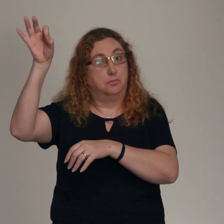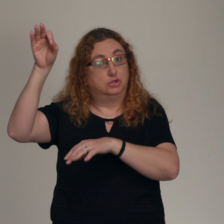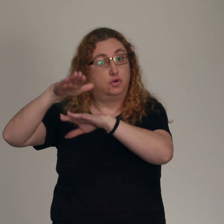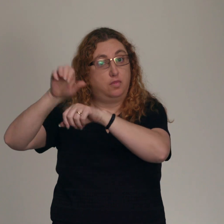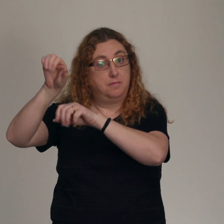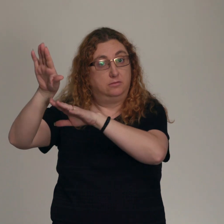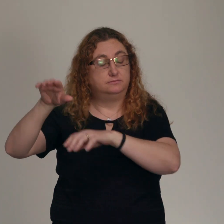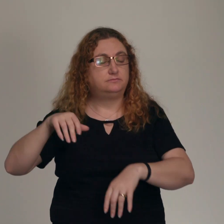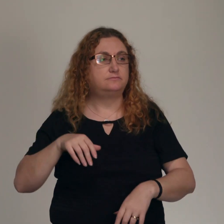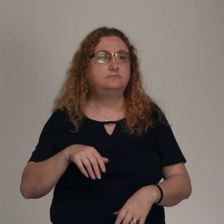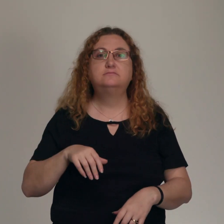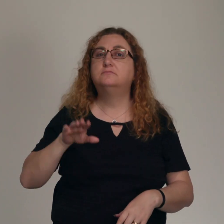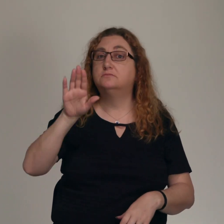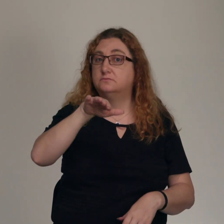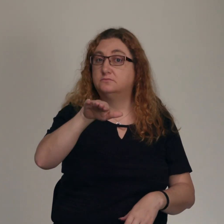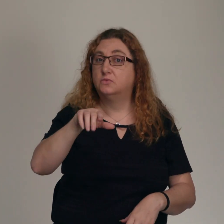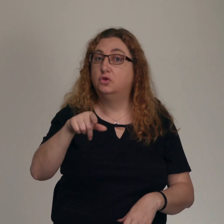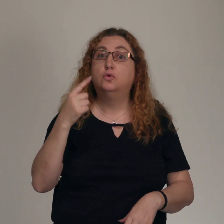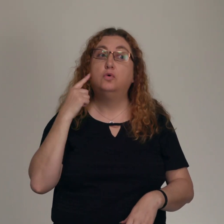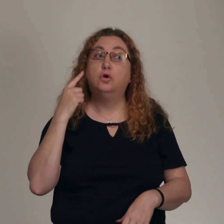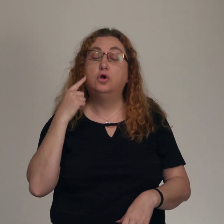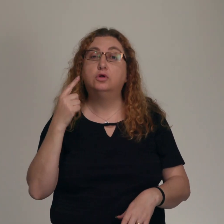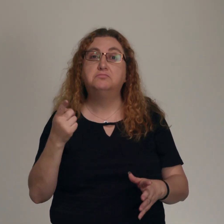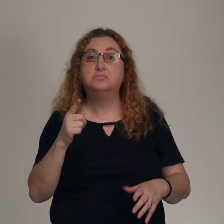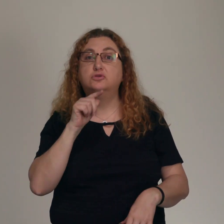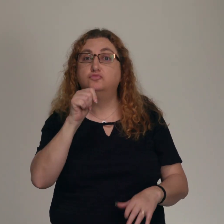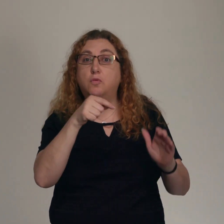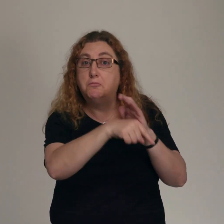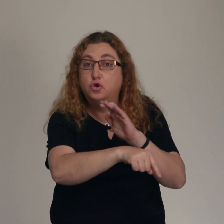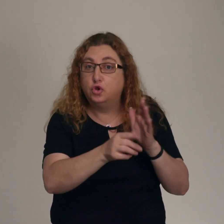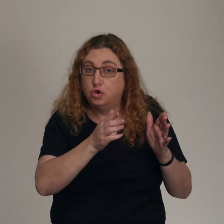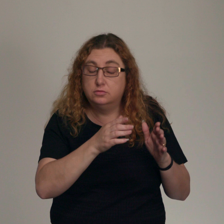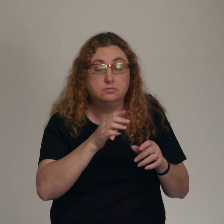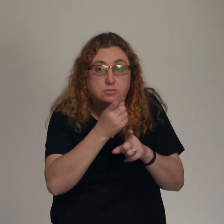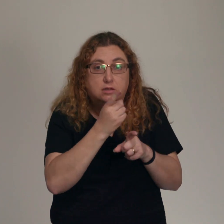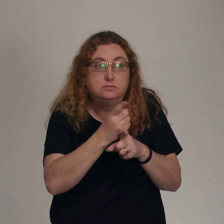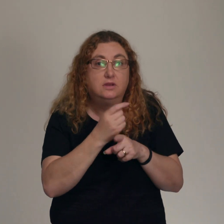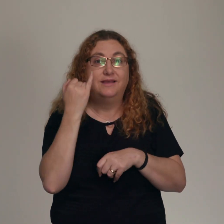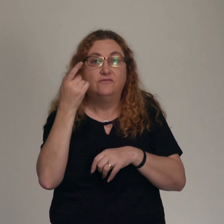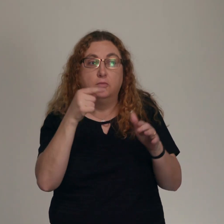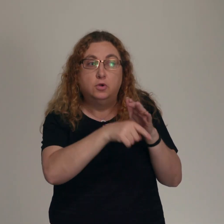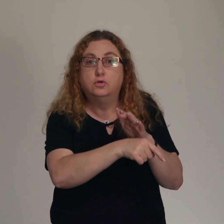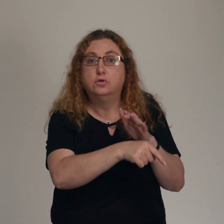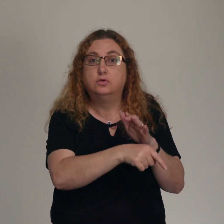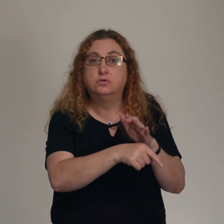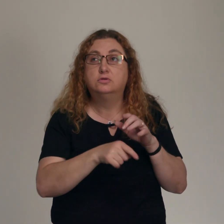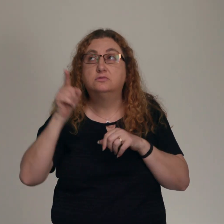ago, you shall not murder. And anyone who murders will be subject to judgment. But I tell you that anyone who is